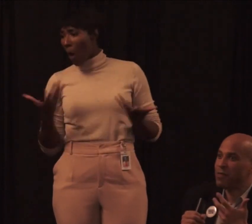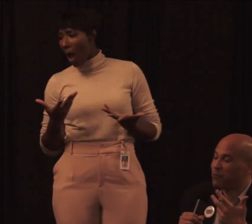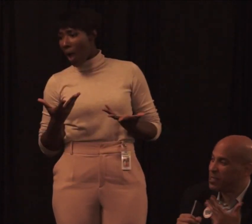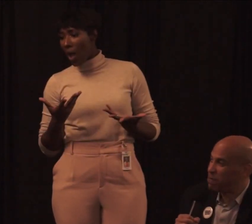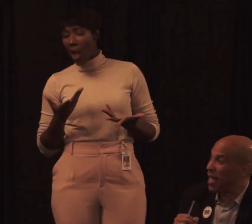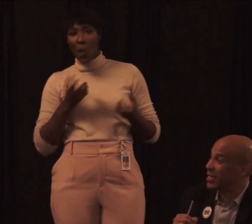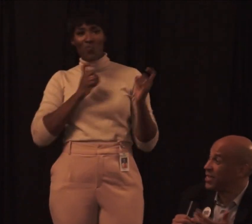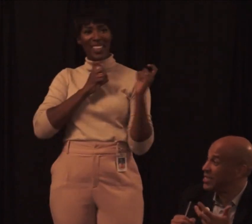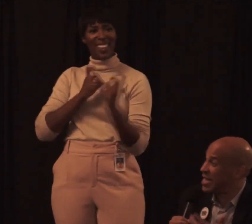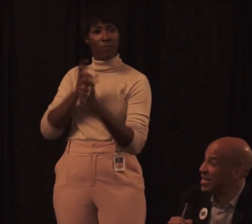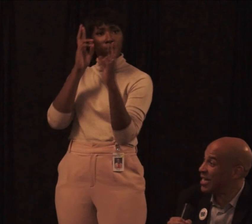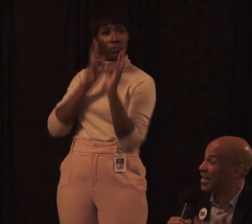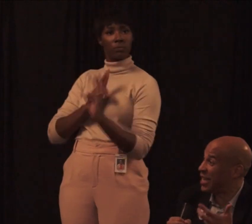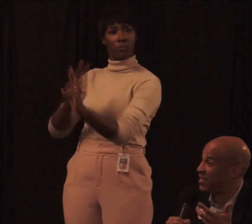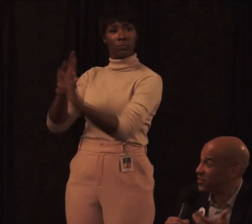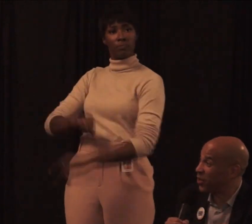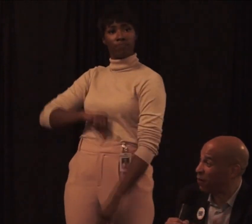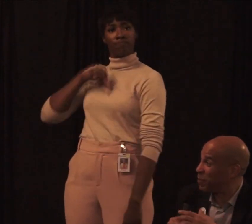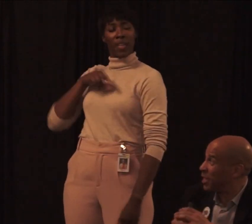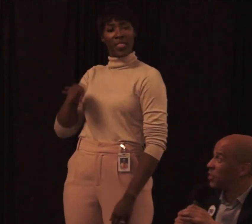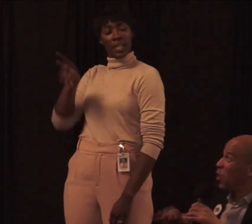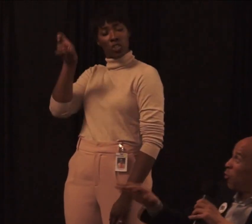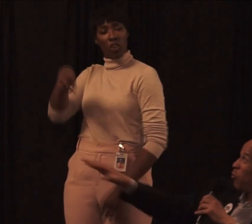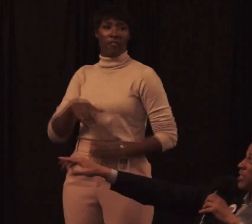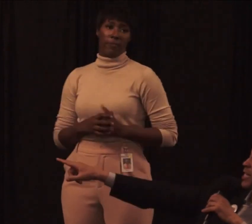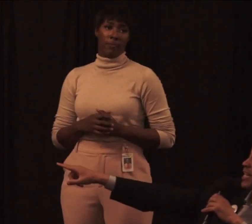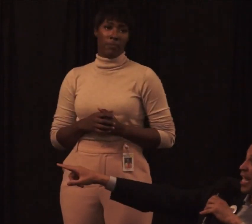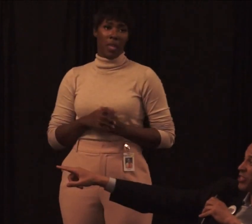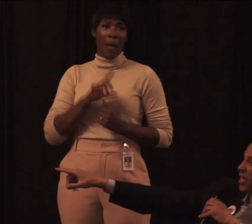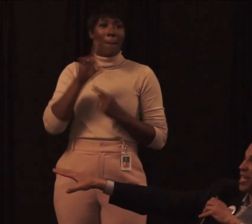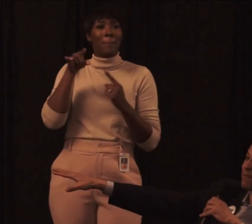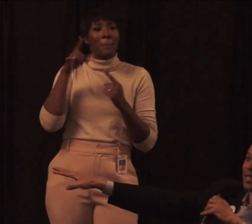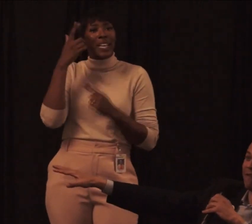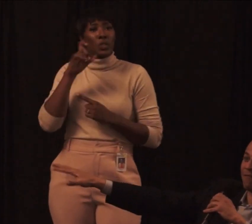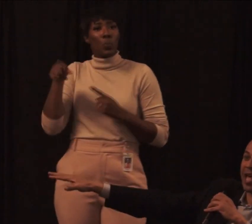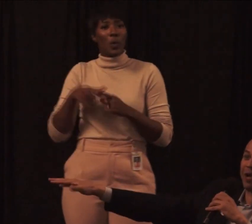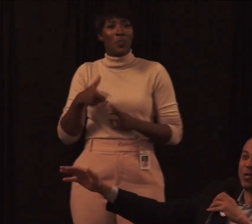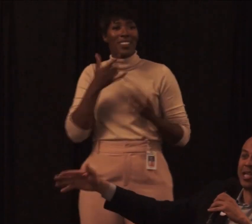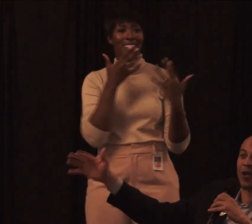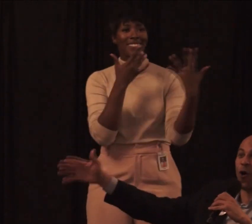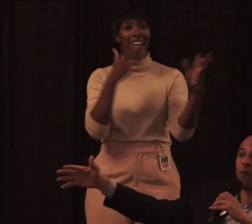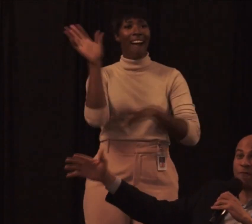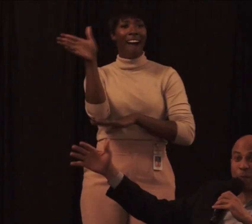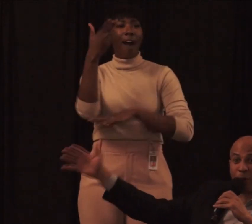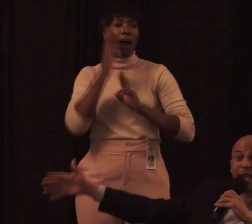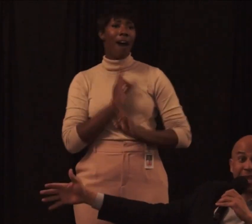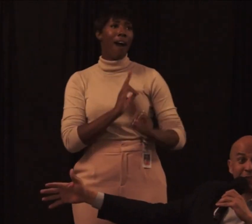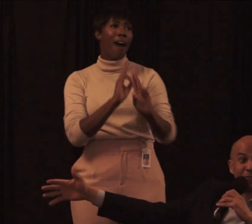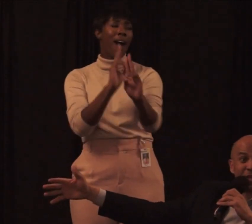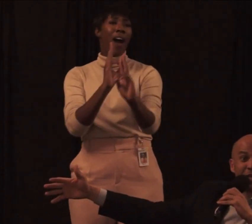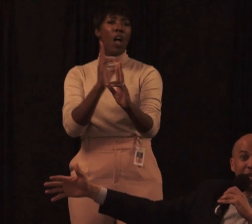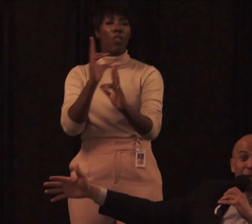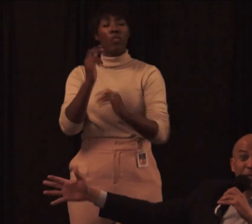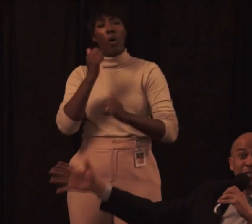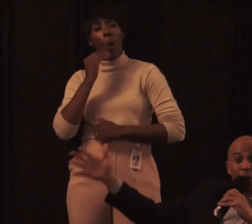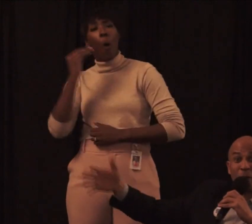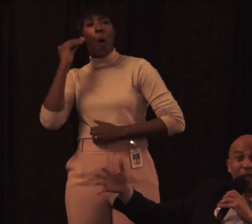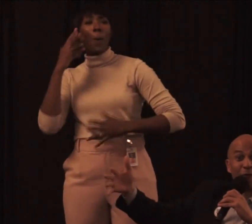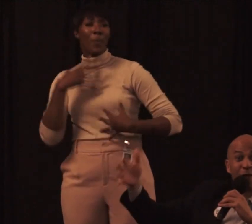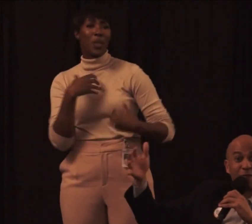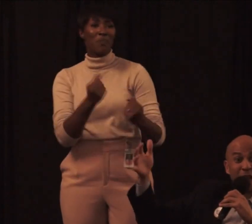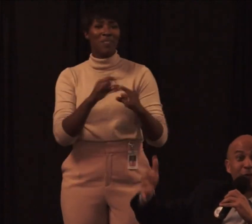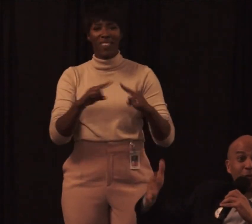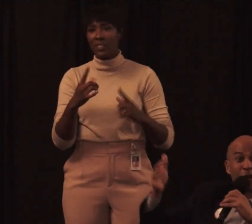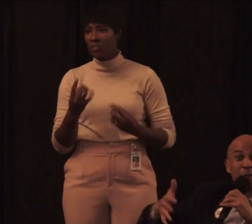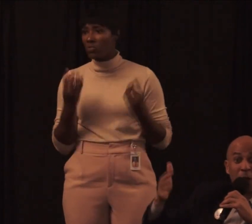We gave them the respect and the dignity that they deserve. Because when we sang a national anthem to that flag, we say the home of the brave. But so